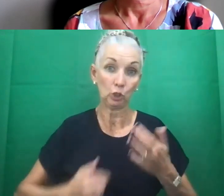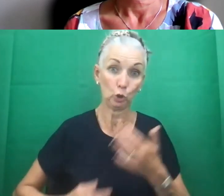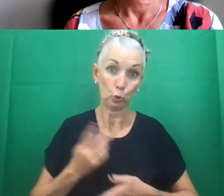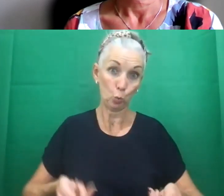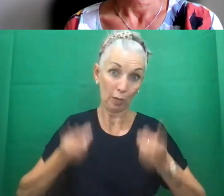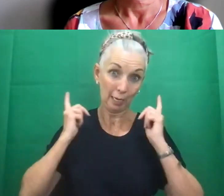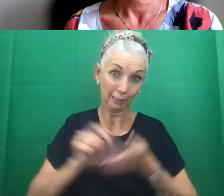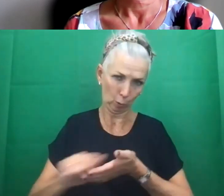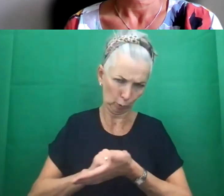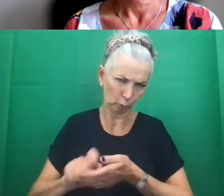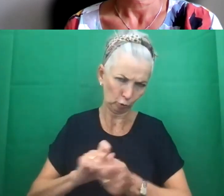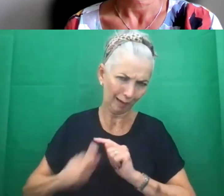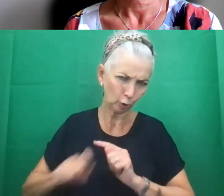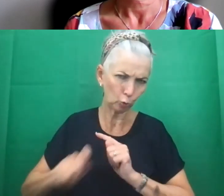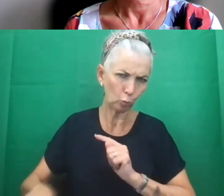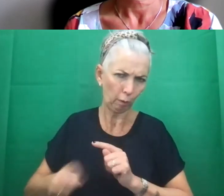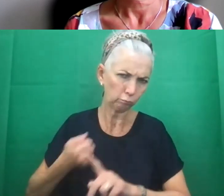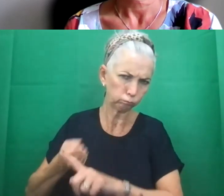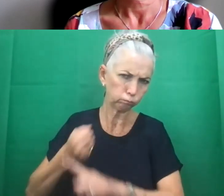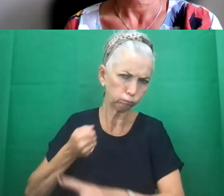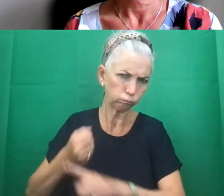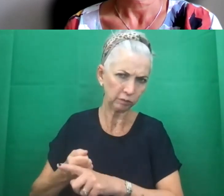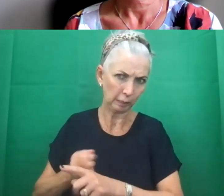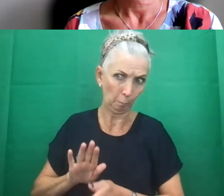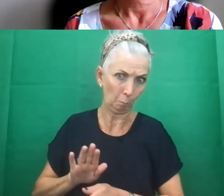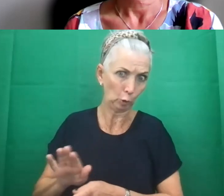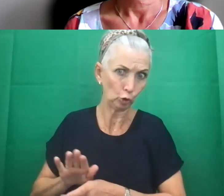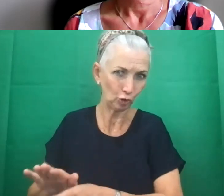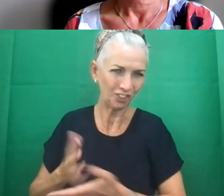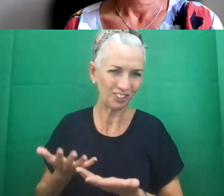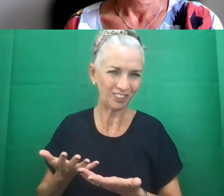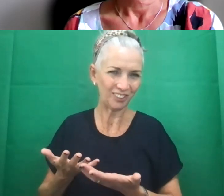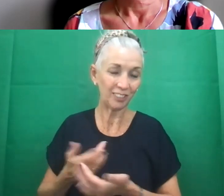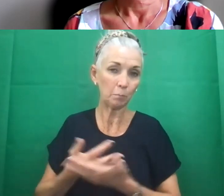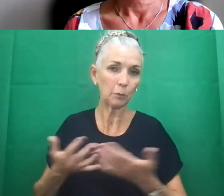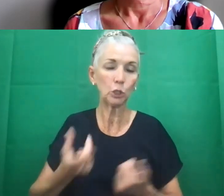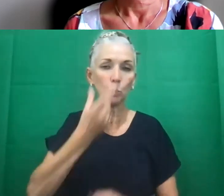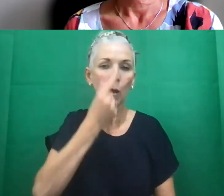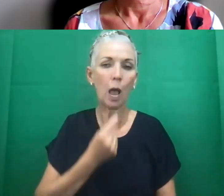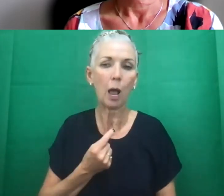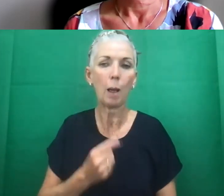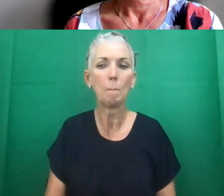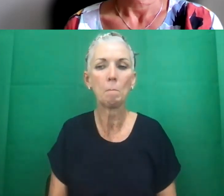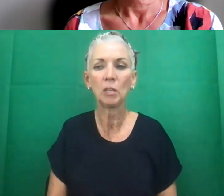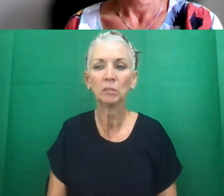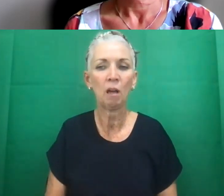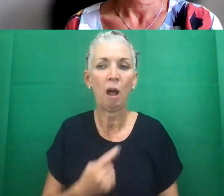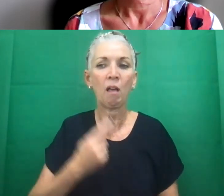We will we will push the envelope as much as we can. But I think one of the things we're going to do